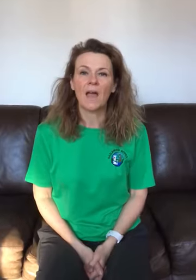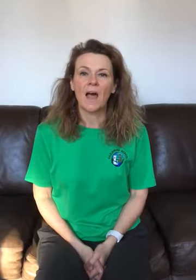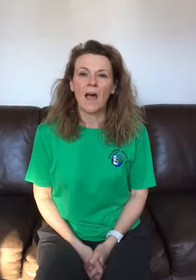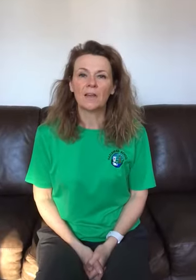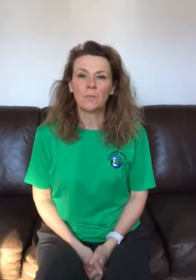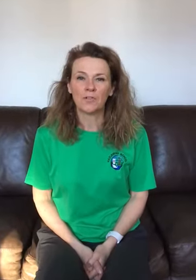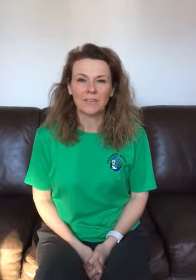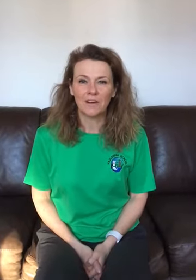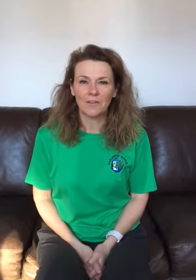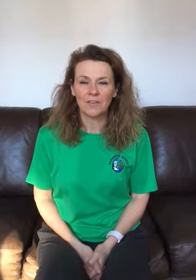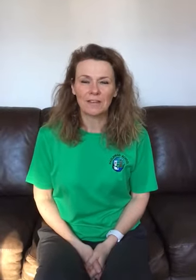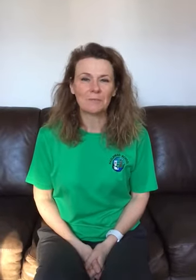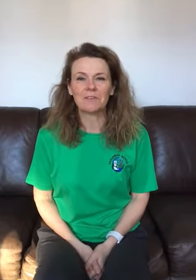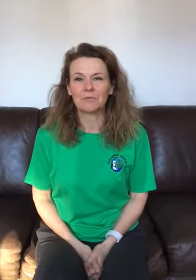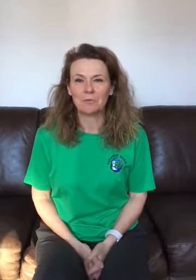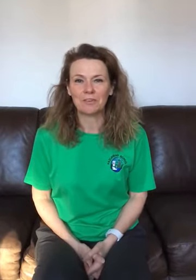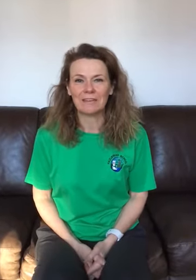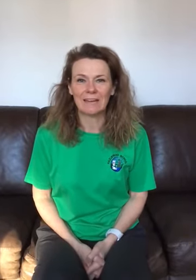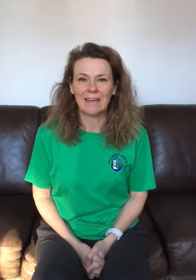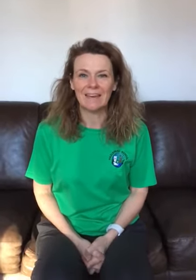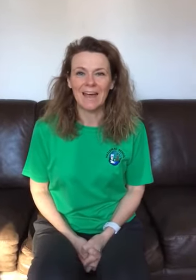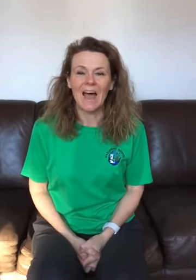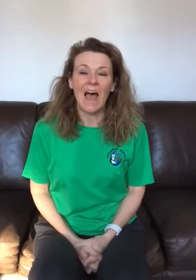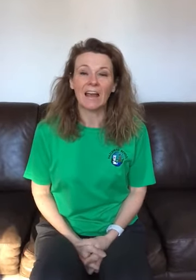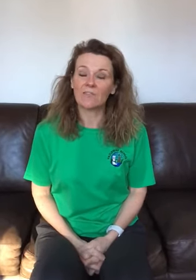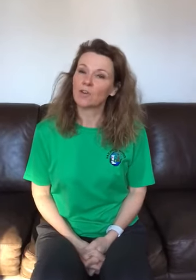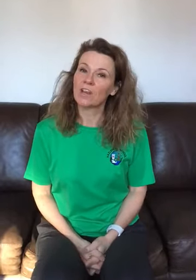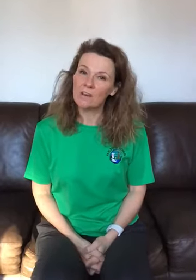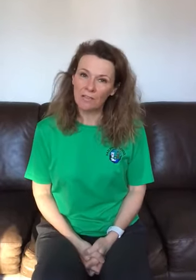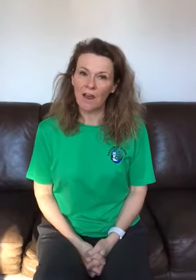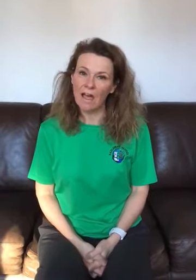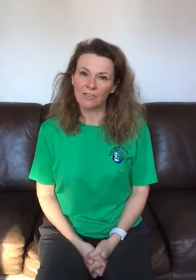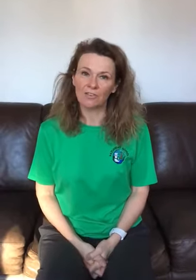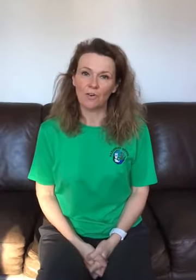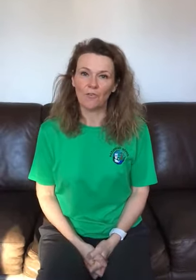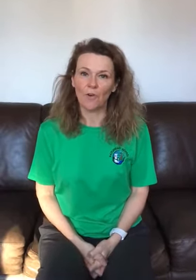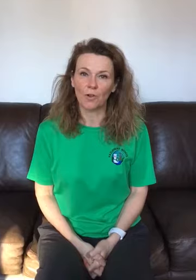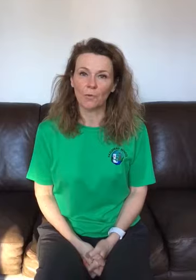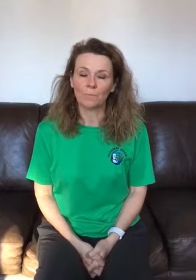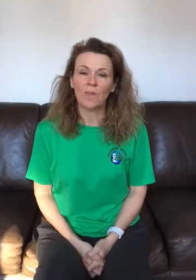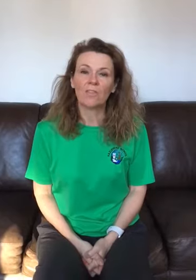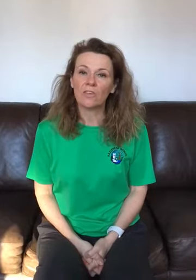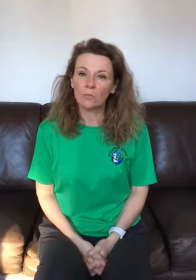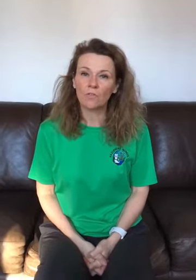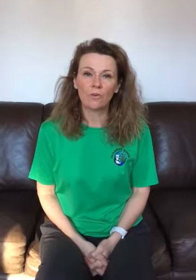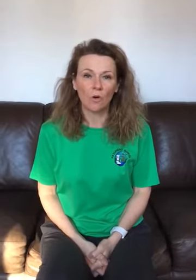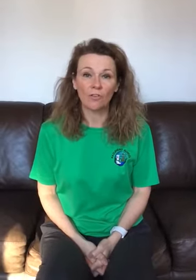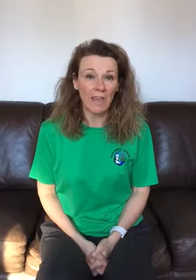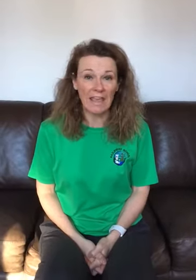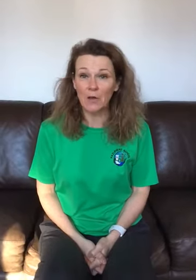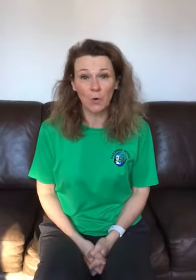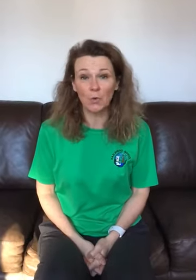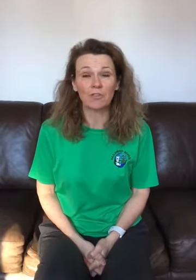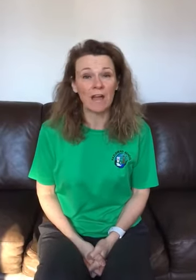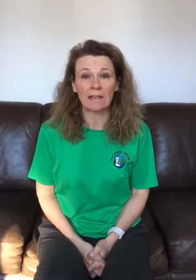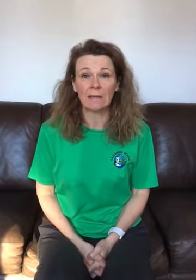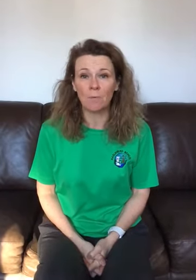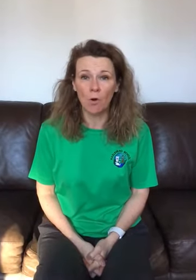Hello boys and girls, it's Mrs Bruce here again and I've got another action song for you. This one's called Hey Ho the Rattling Bog